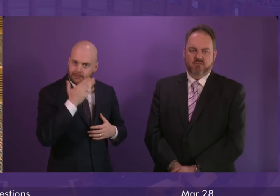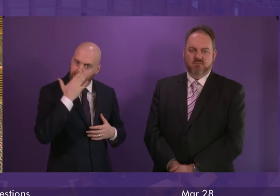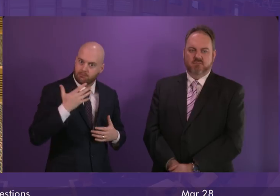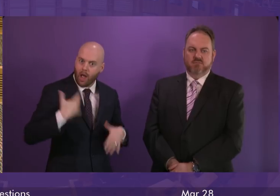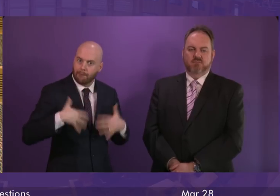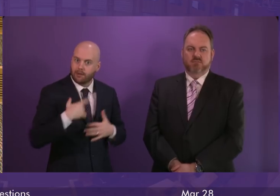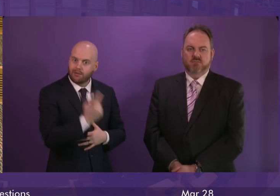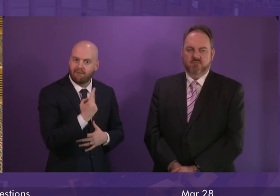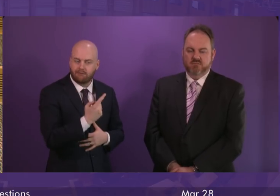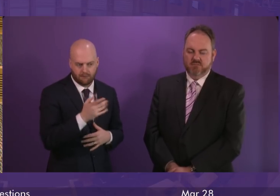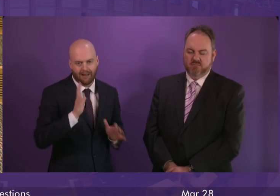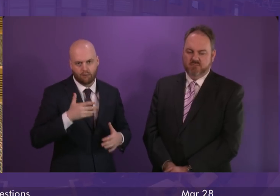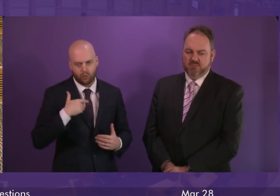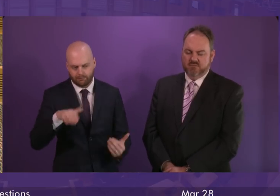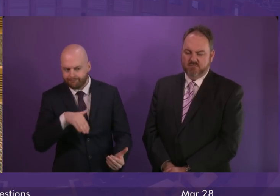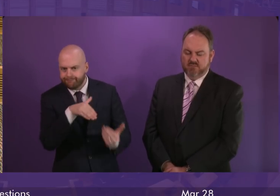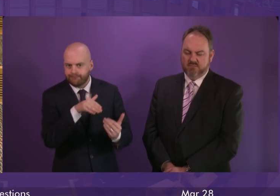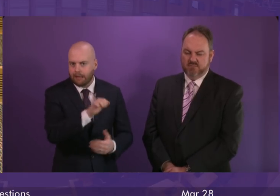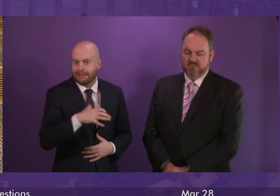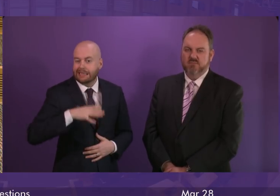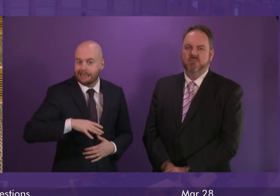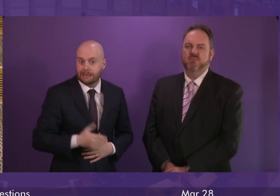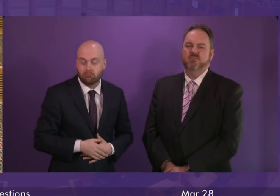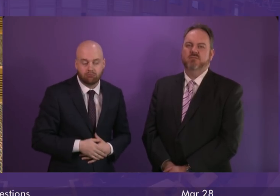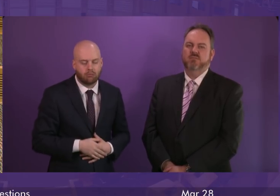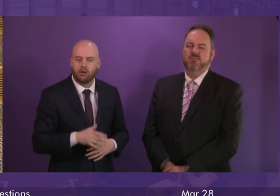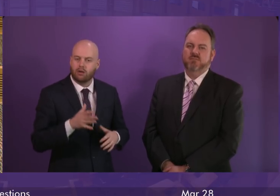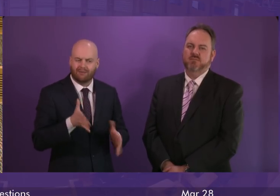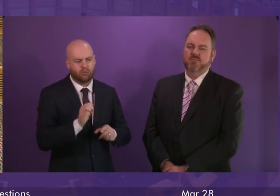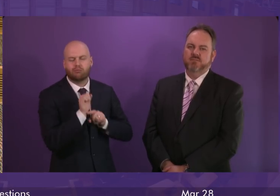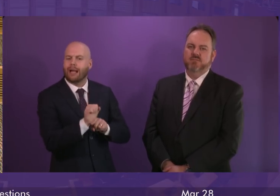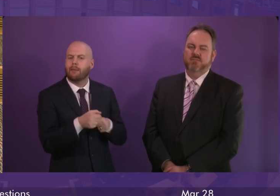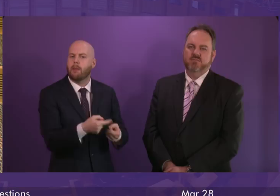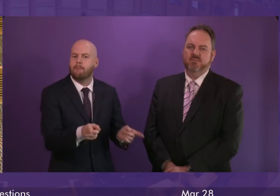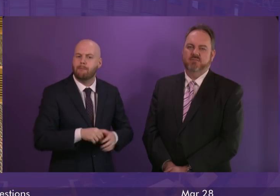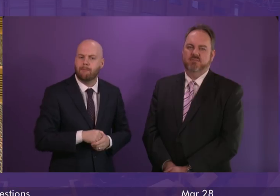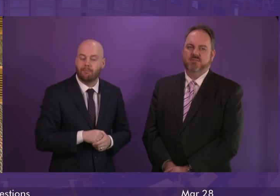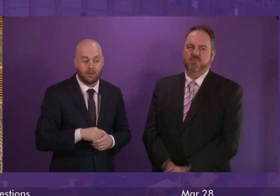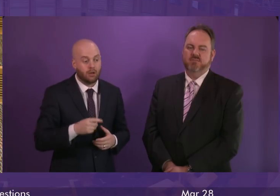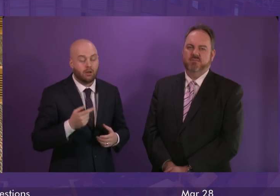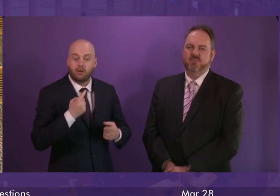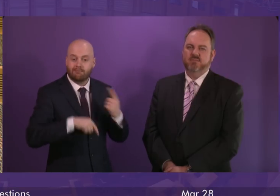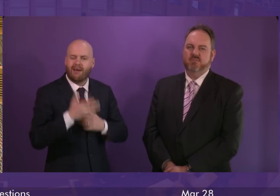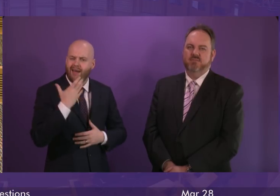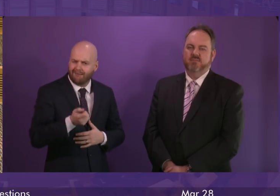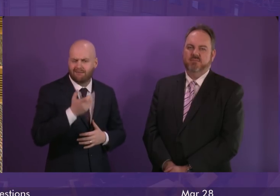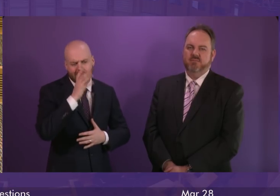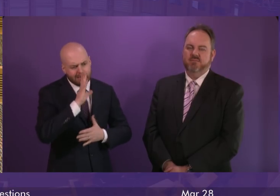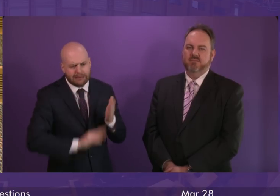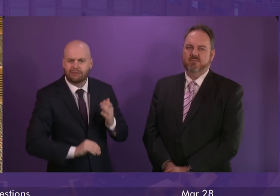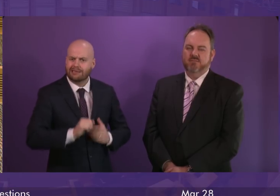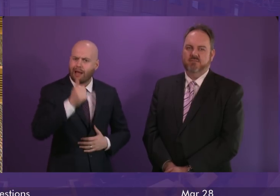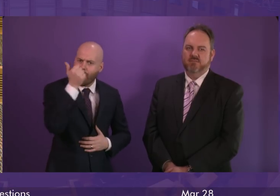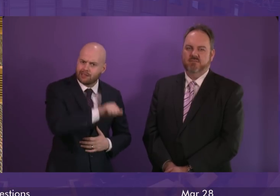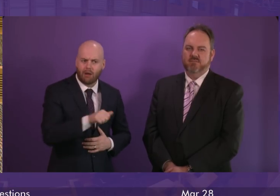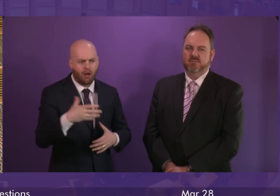procedures. It was produced by the Scottish Government in partnership with a wide range of expert practitioners. It is considered to be best practice